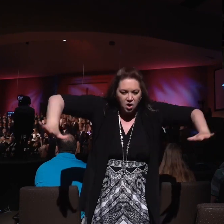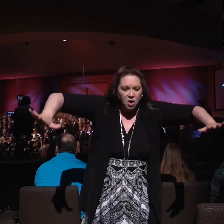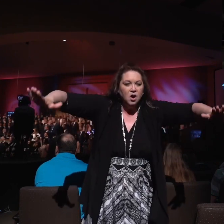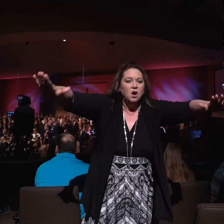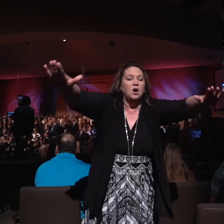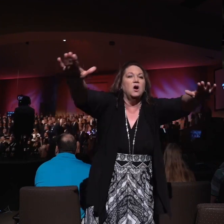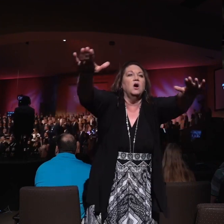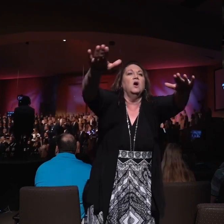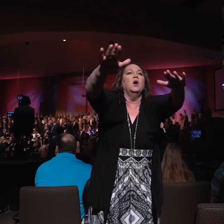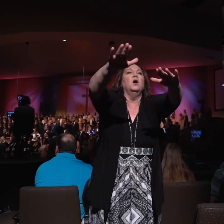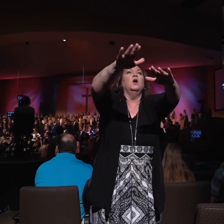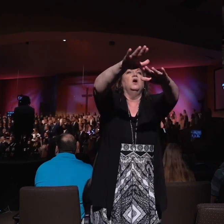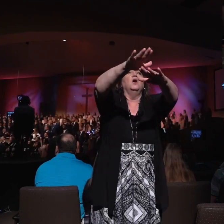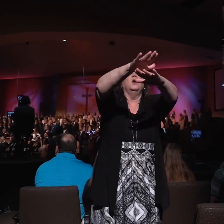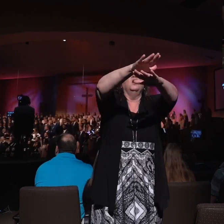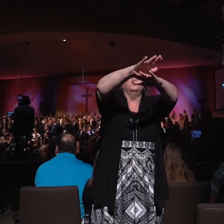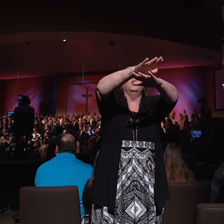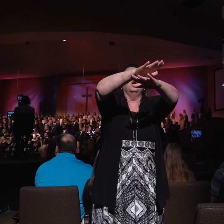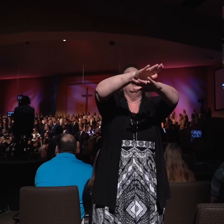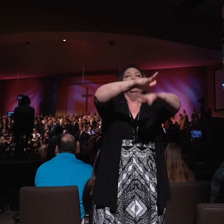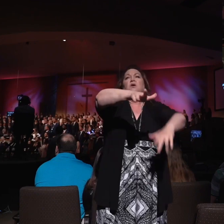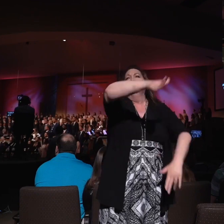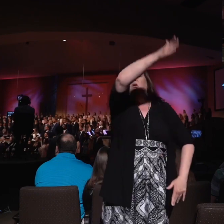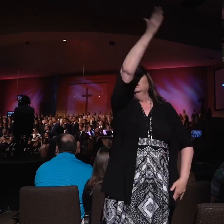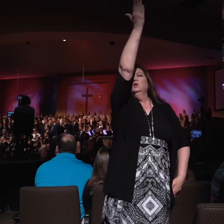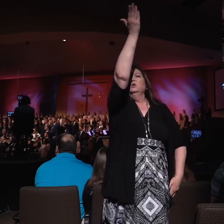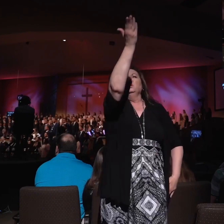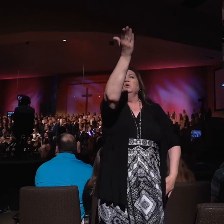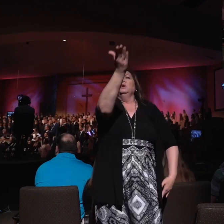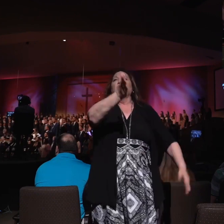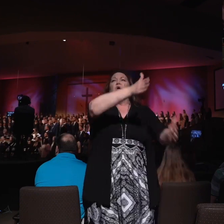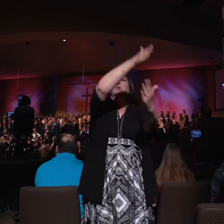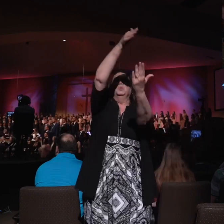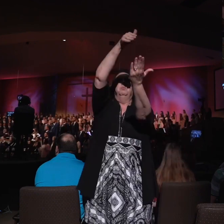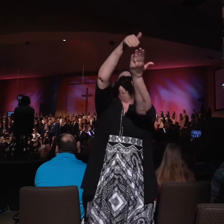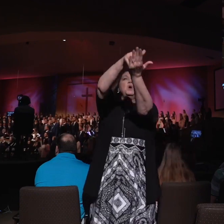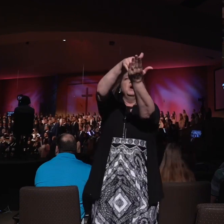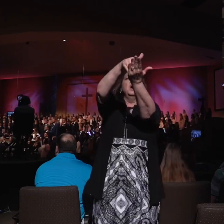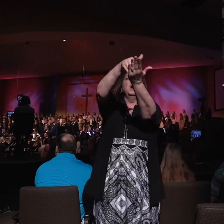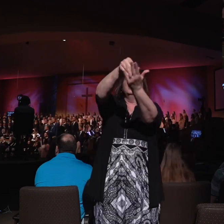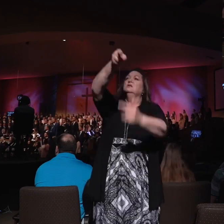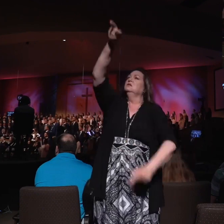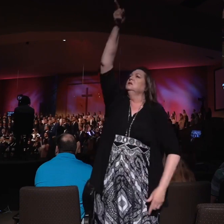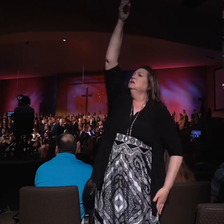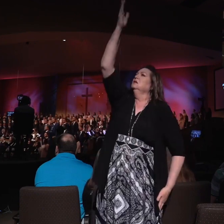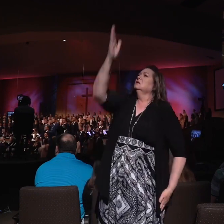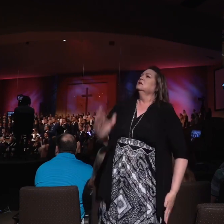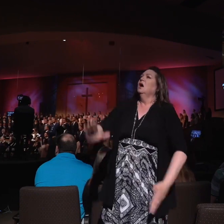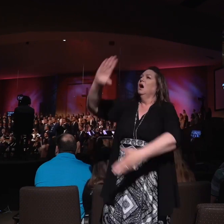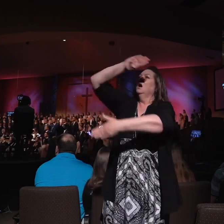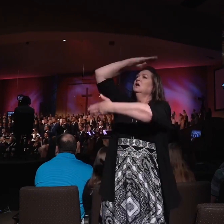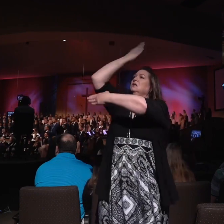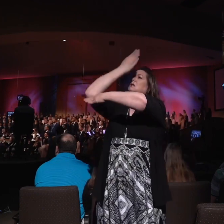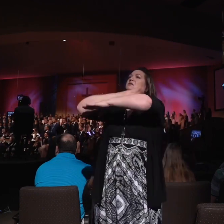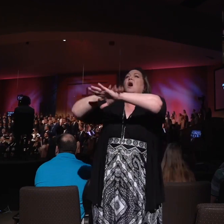For there hangs God's sun in the valleys